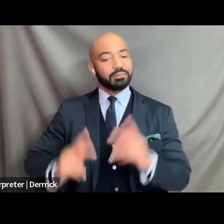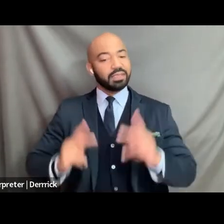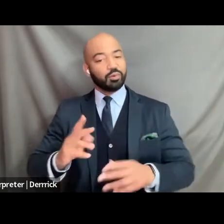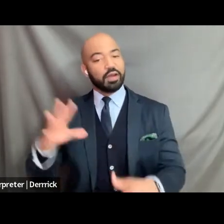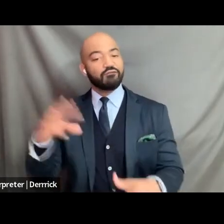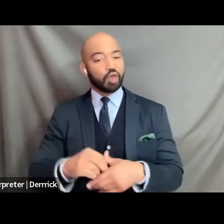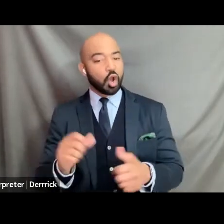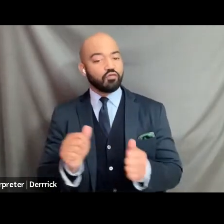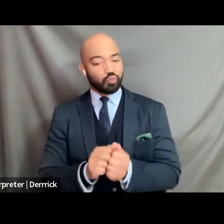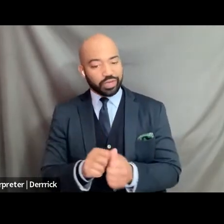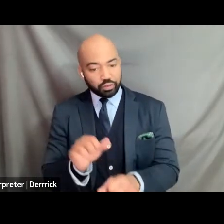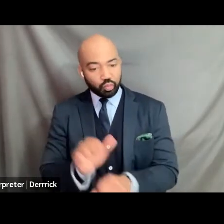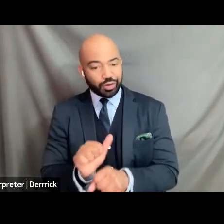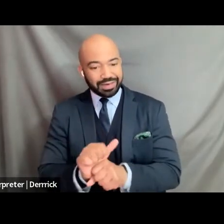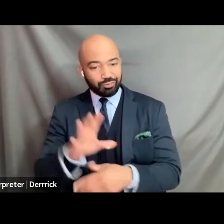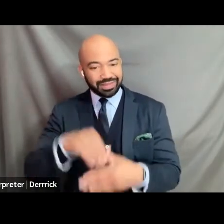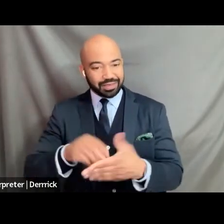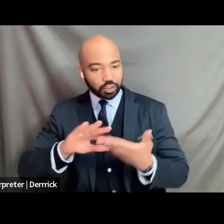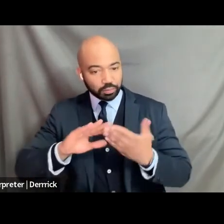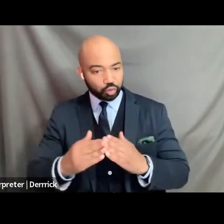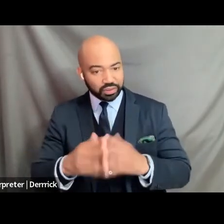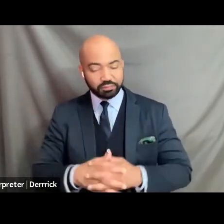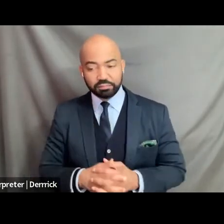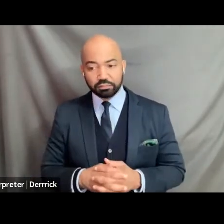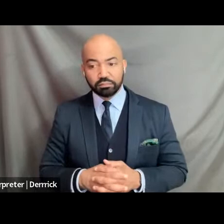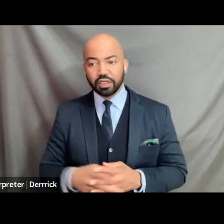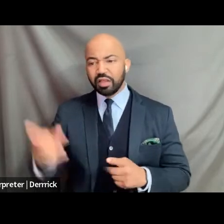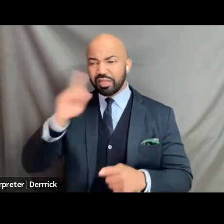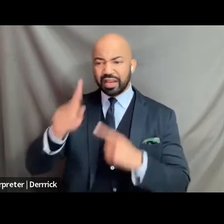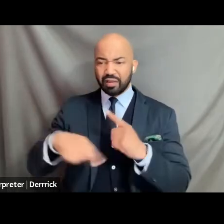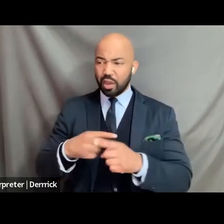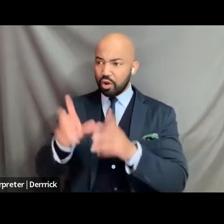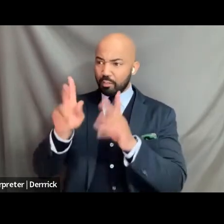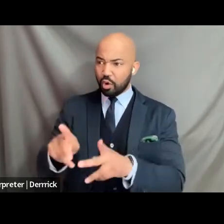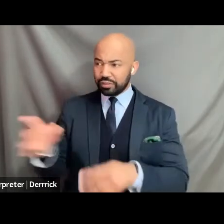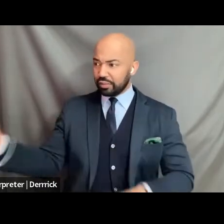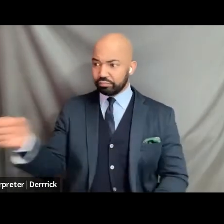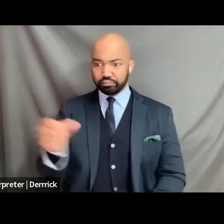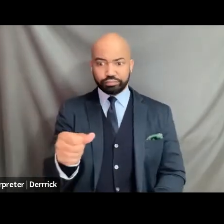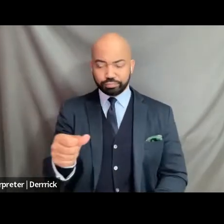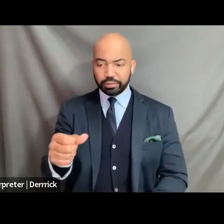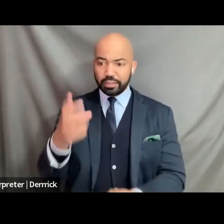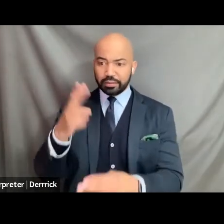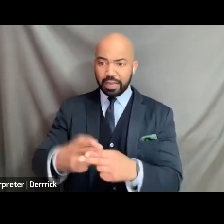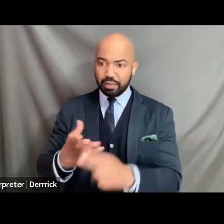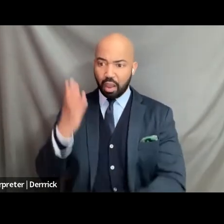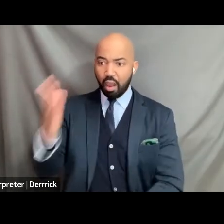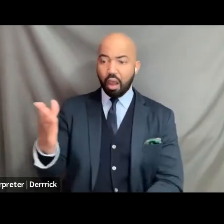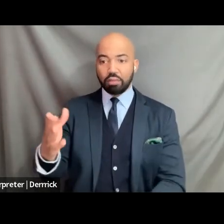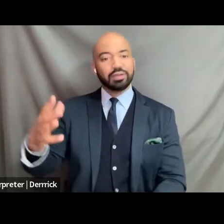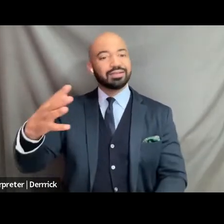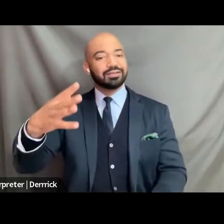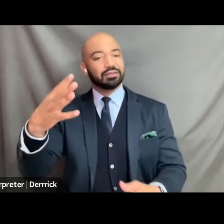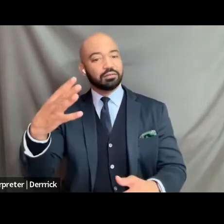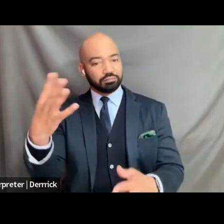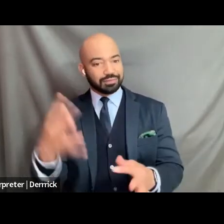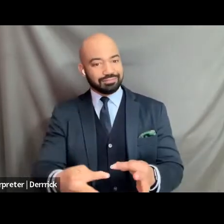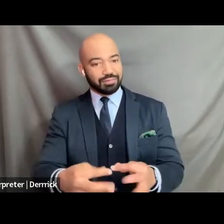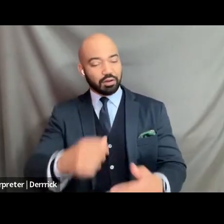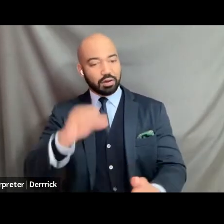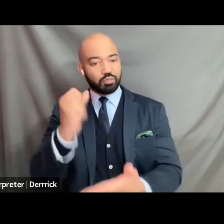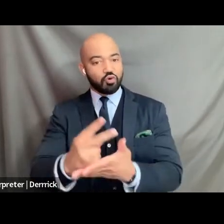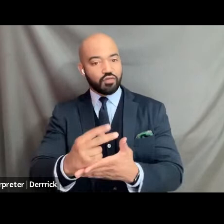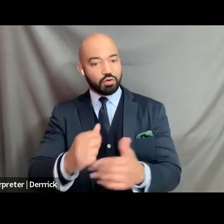when we are thinking of who will be appointed and confirmed to such positions who will be elected to positions of public office